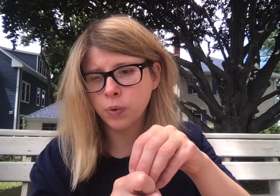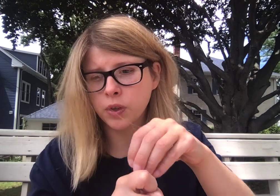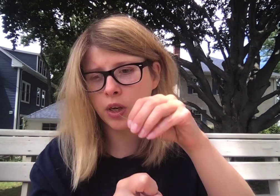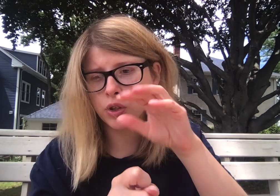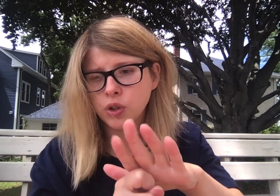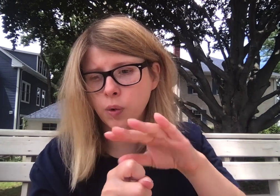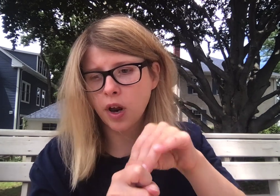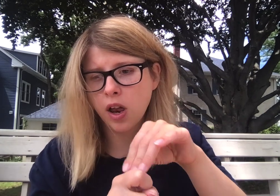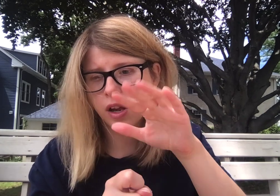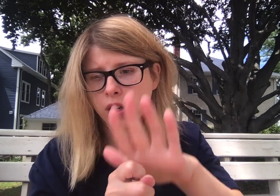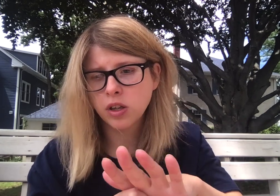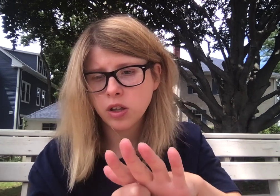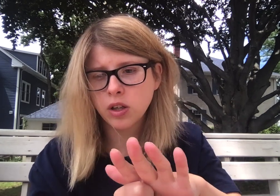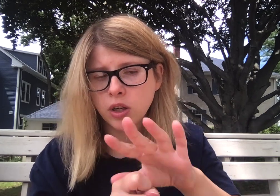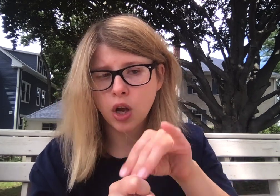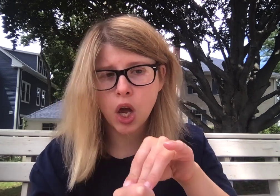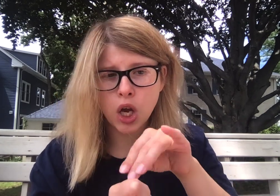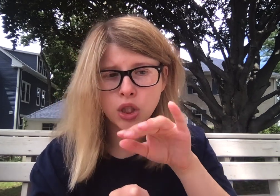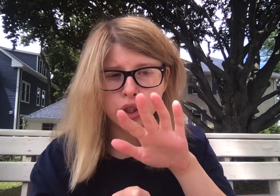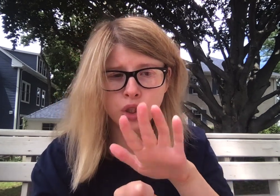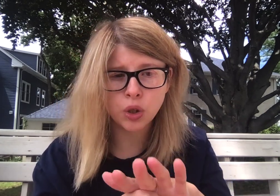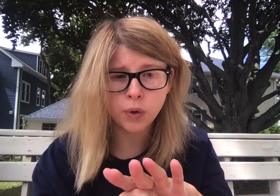would say soda. Soda.